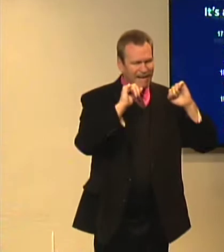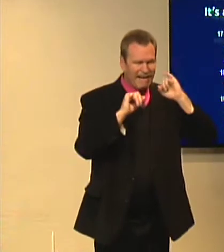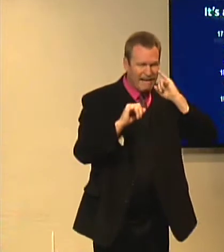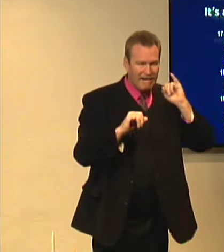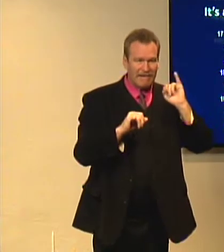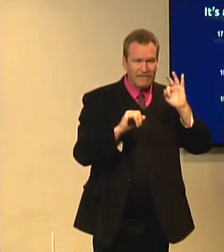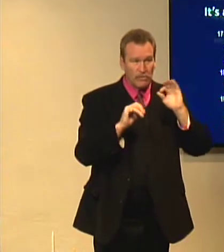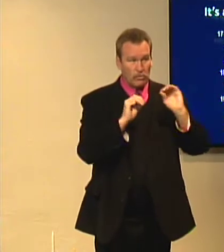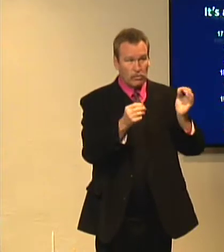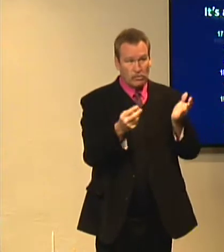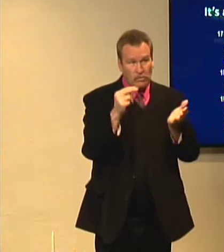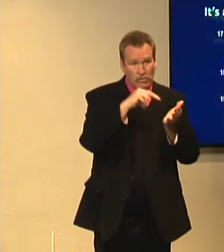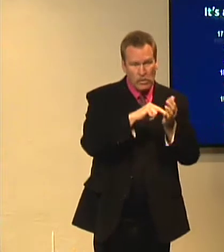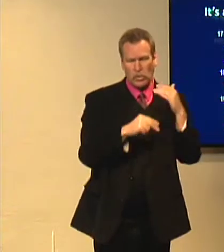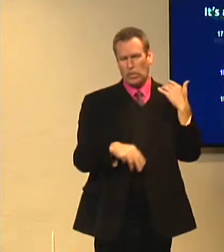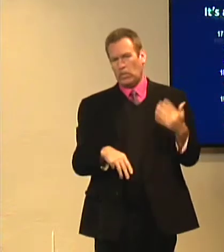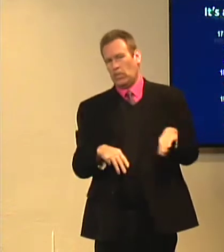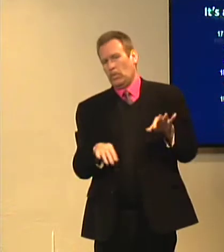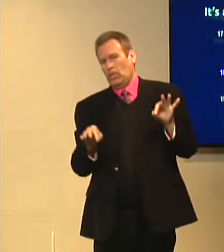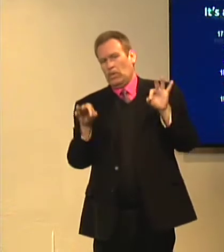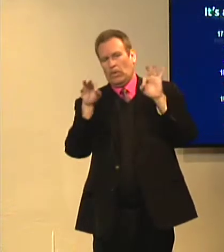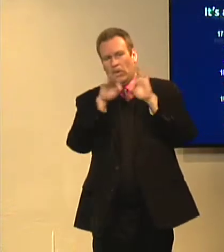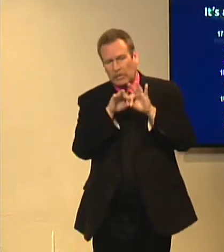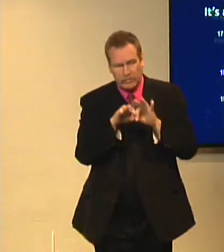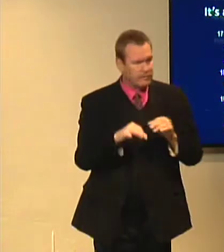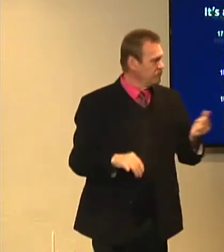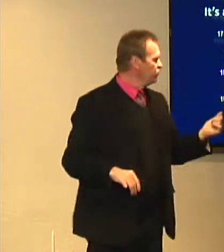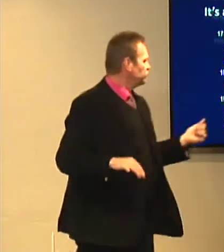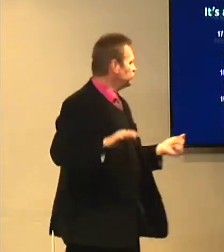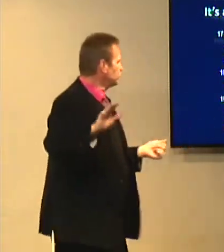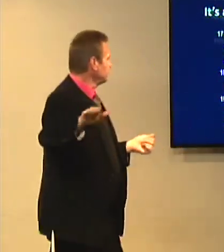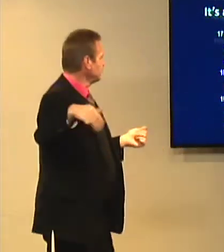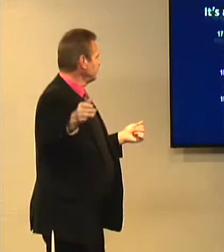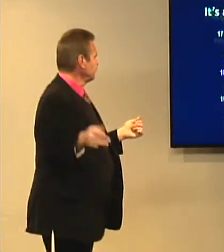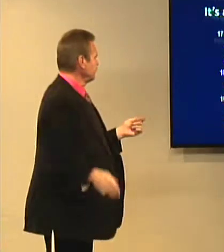need to study it, and we need to recognize that if we do not believe in the resurrection,